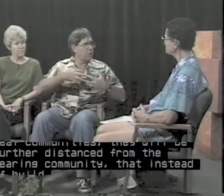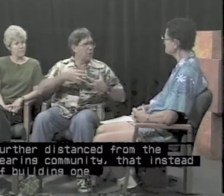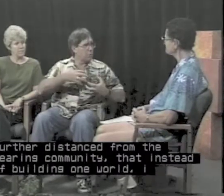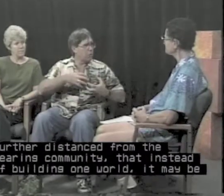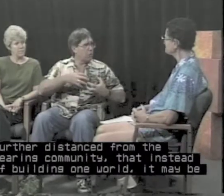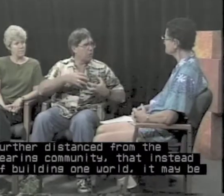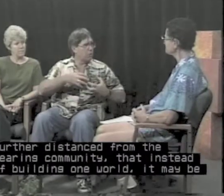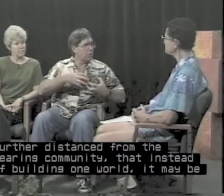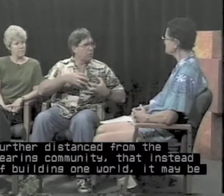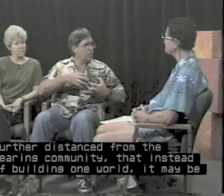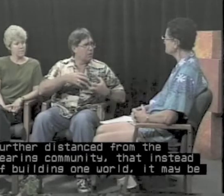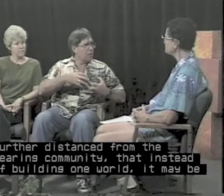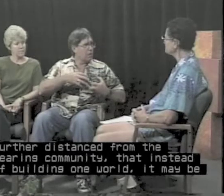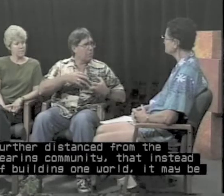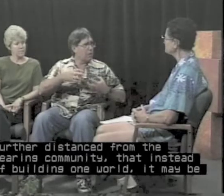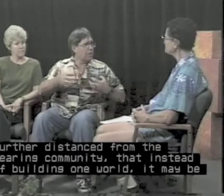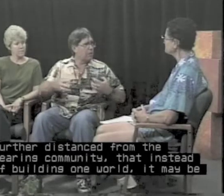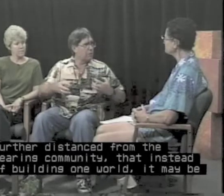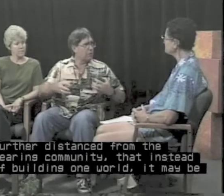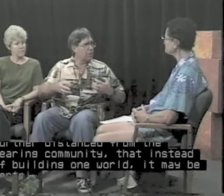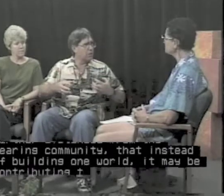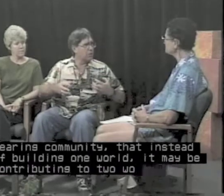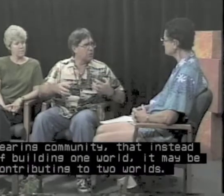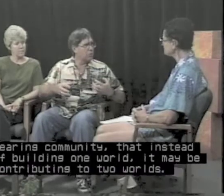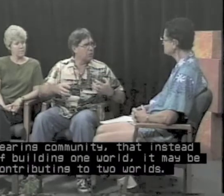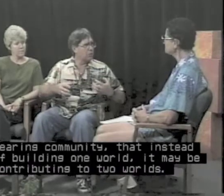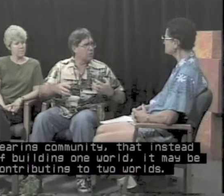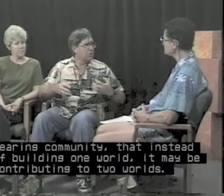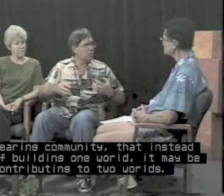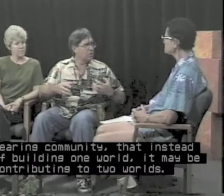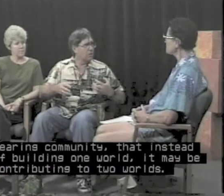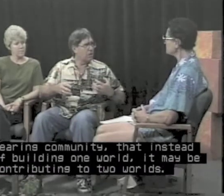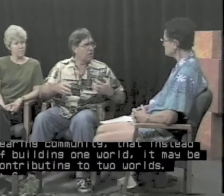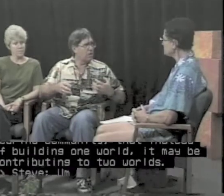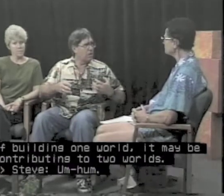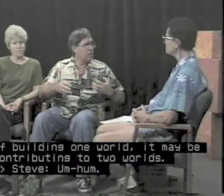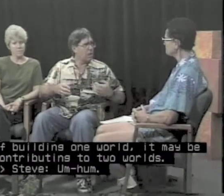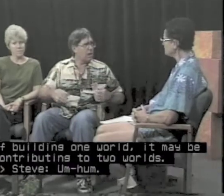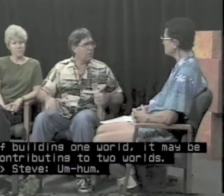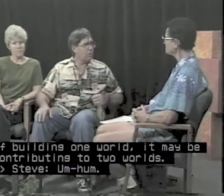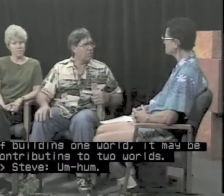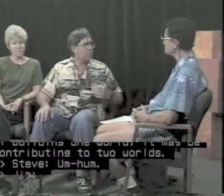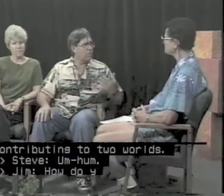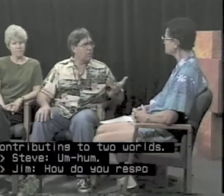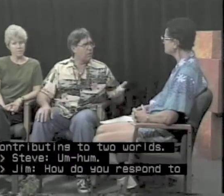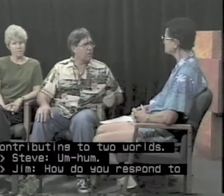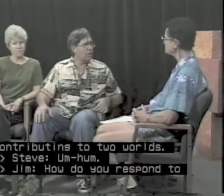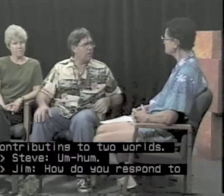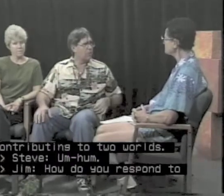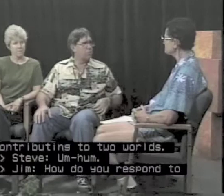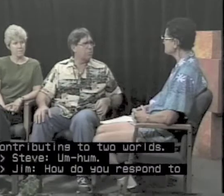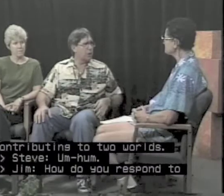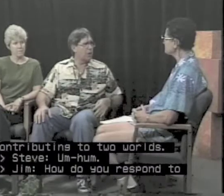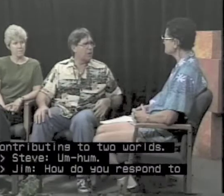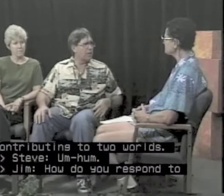one world, it may be contributing to two worlds. How do you respond to that?